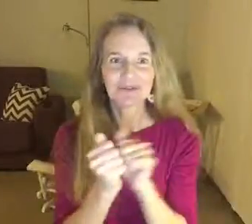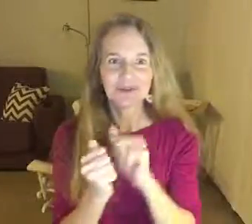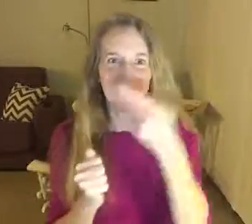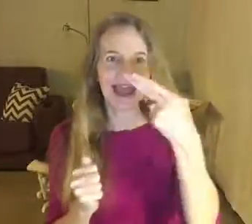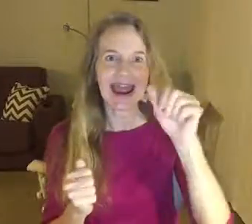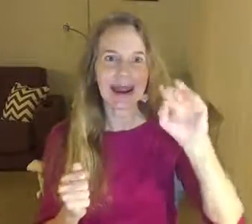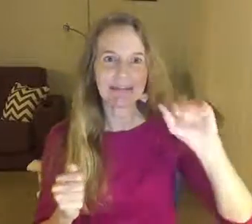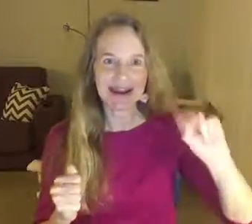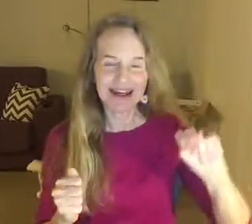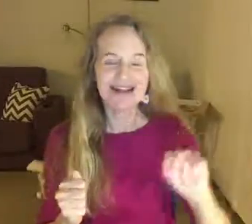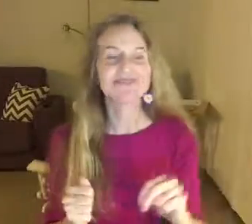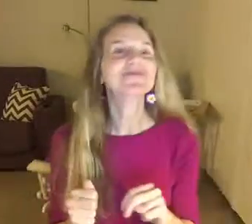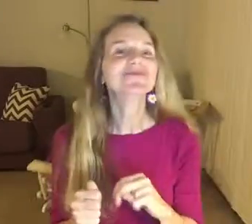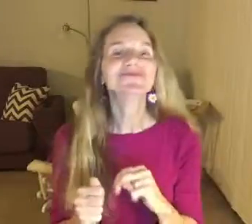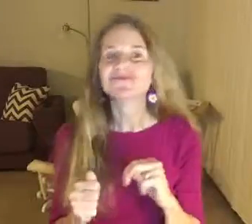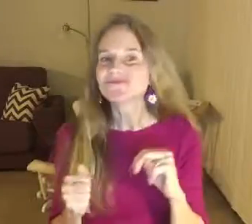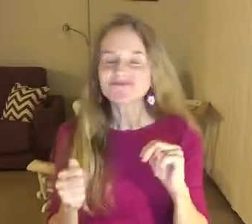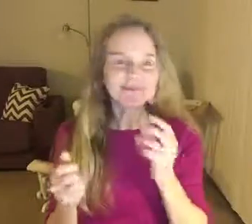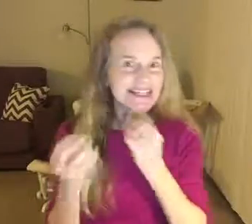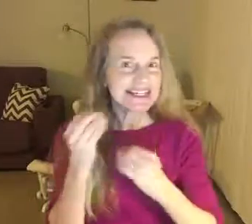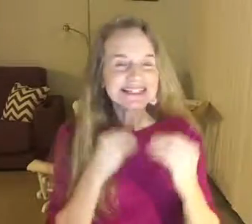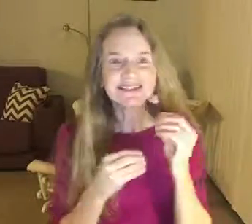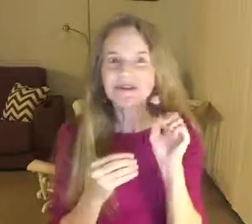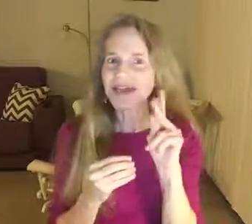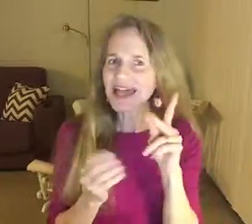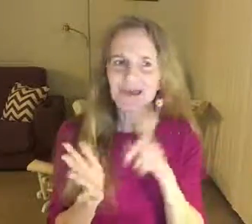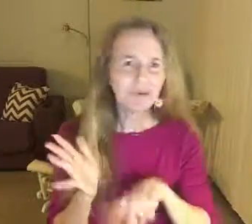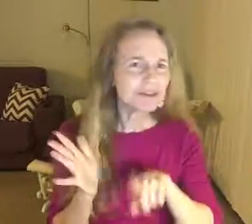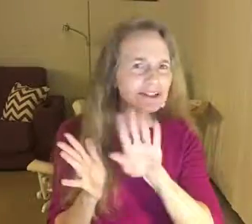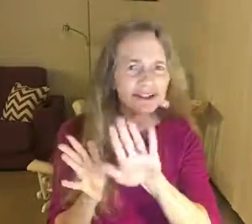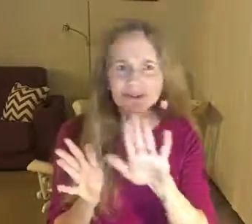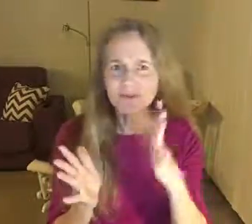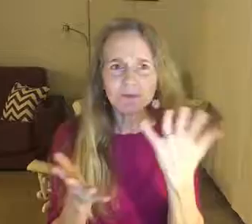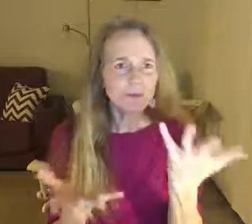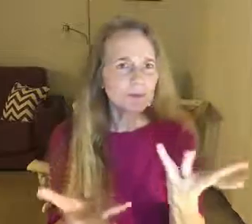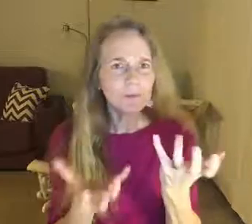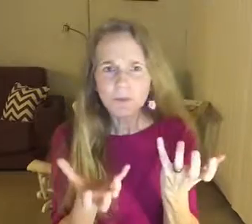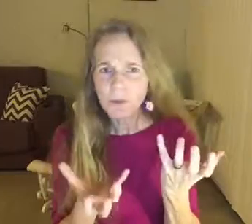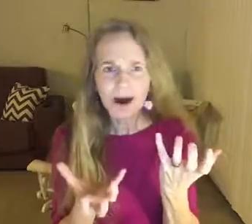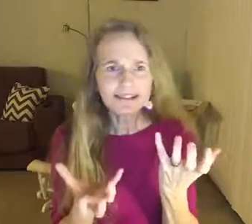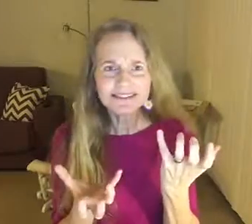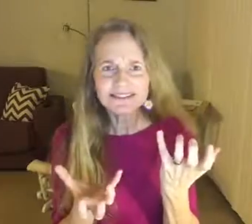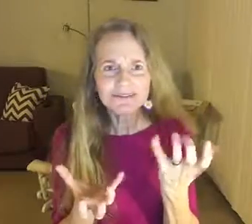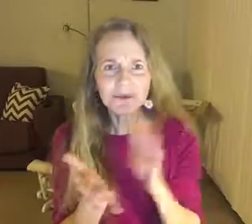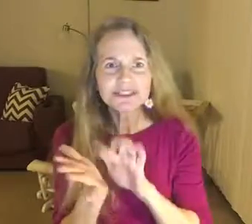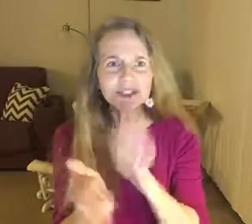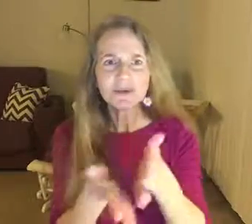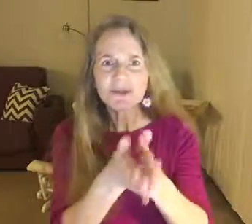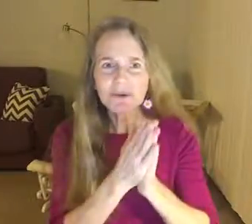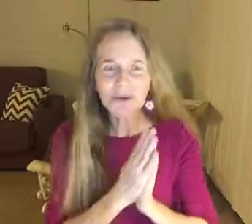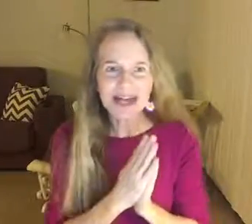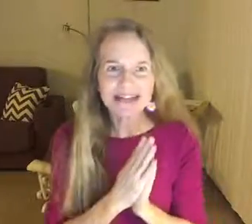with Hammon. He said, Okay, what do you want? What was your regret?